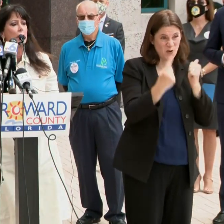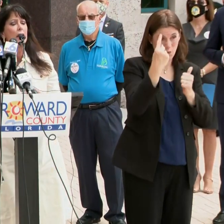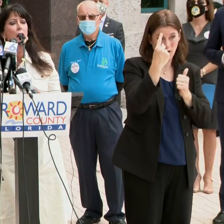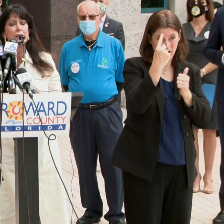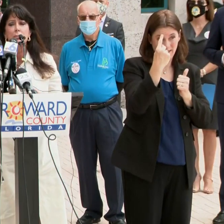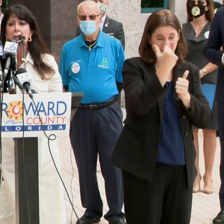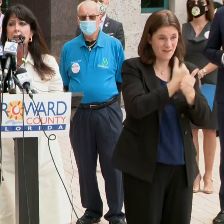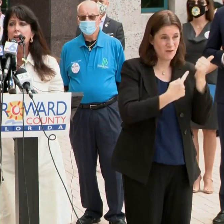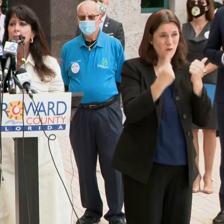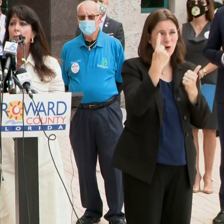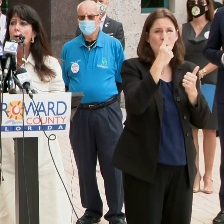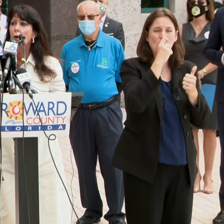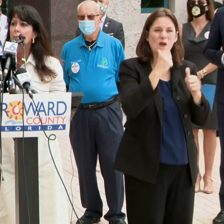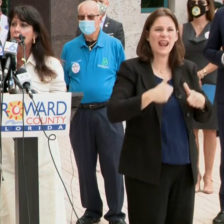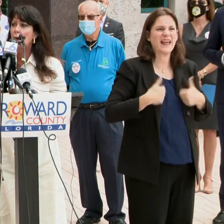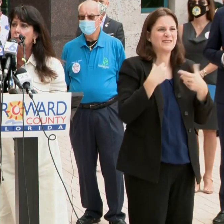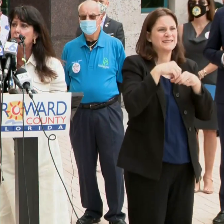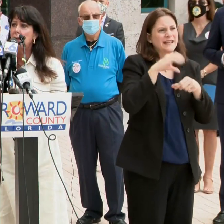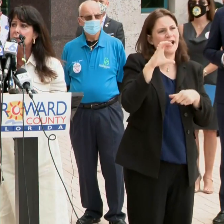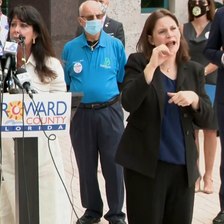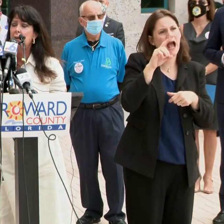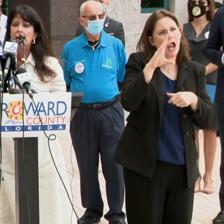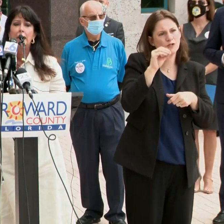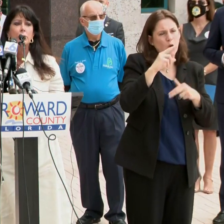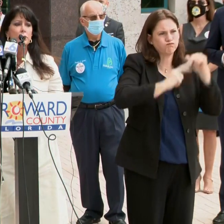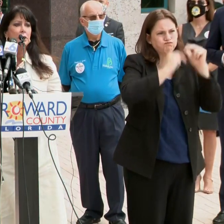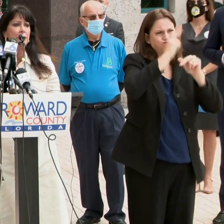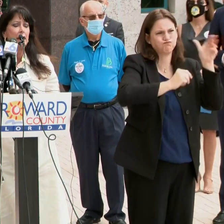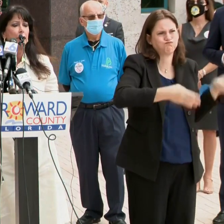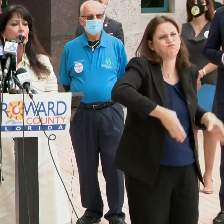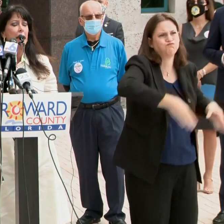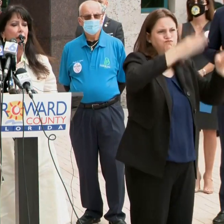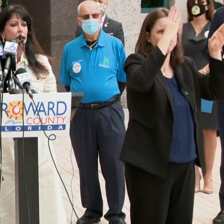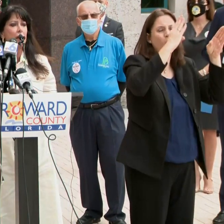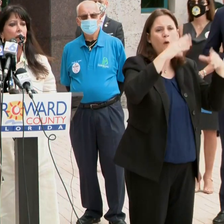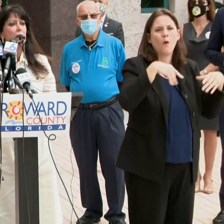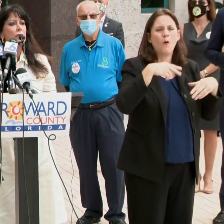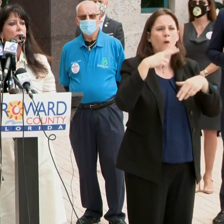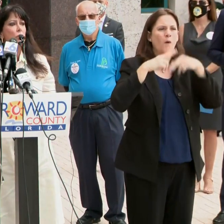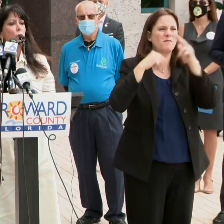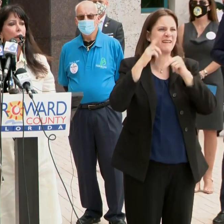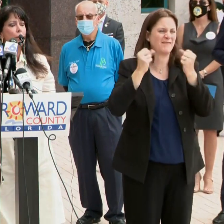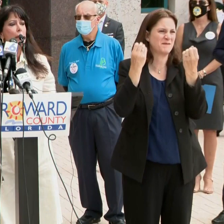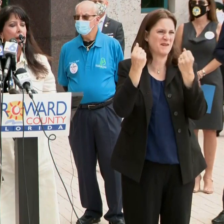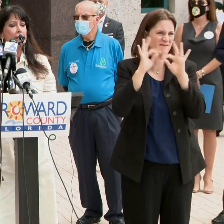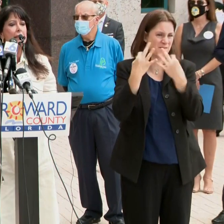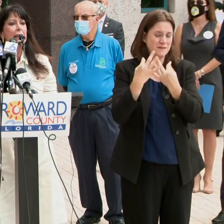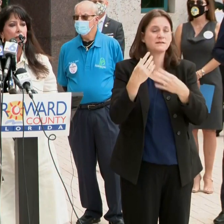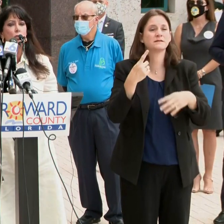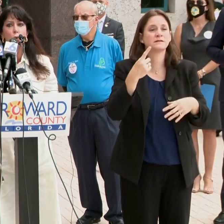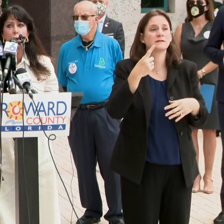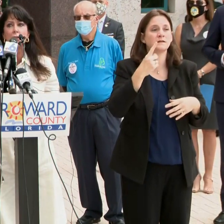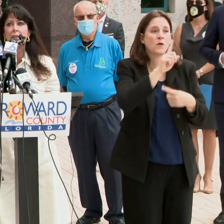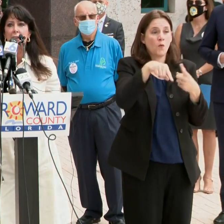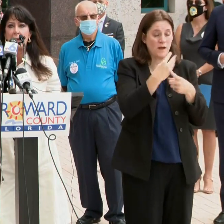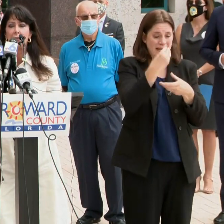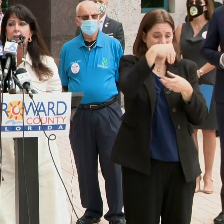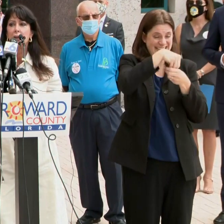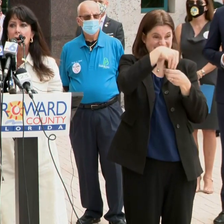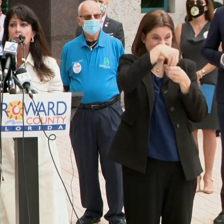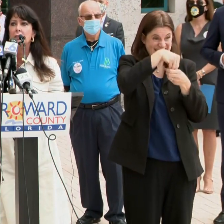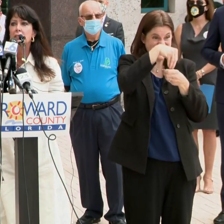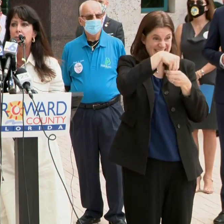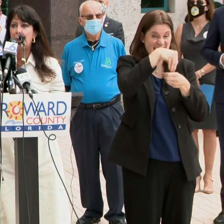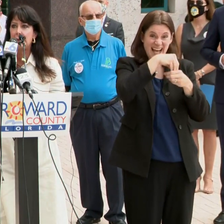is in a condominium apartment complex and multifamily area to wear masks indoors in